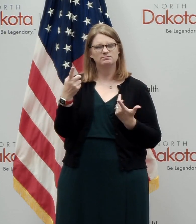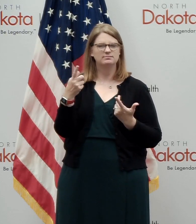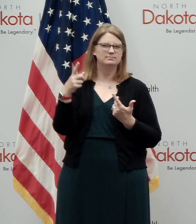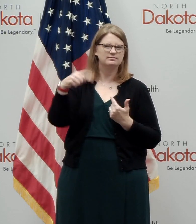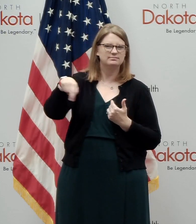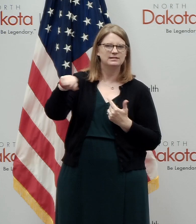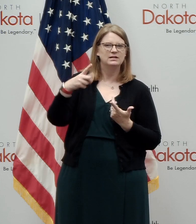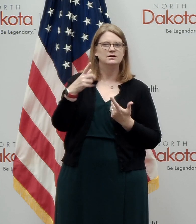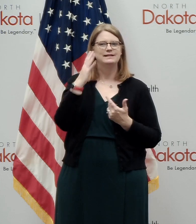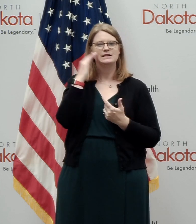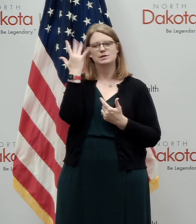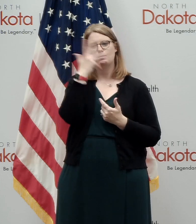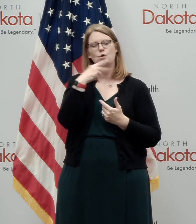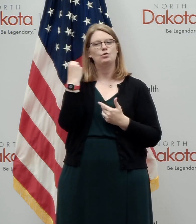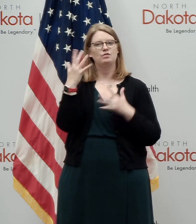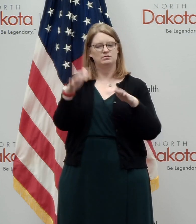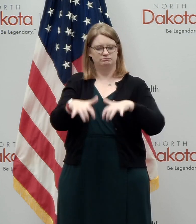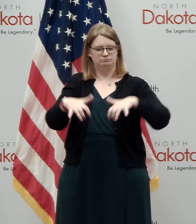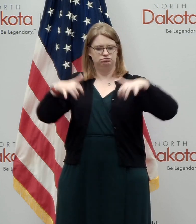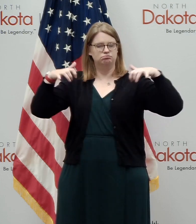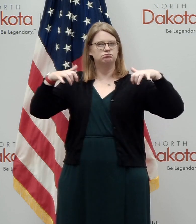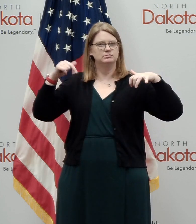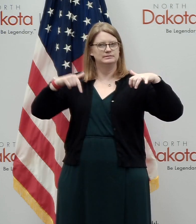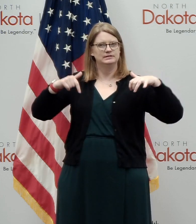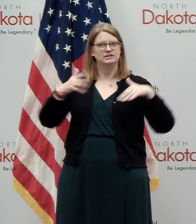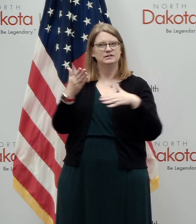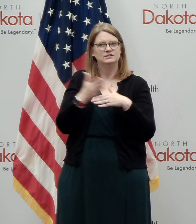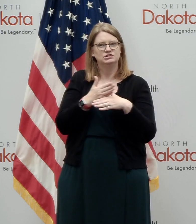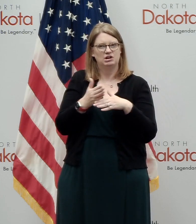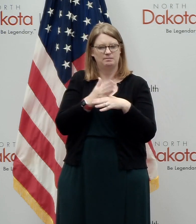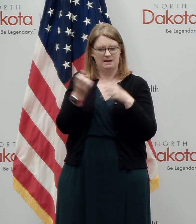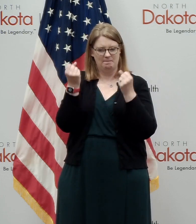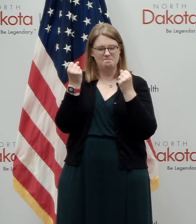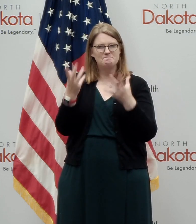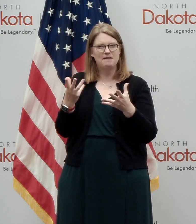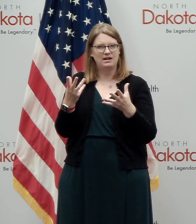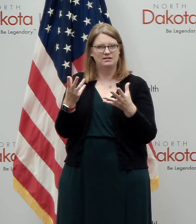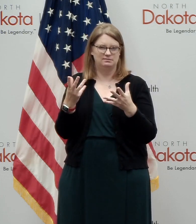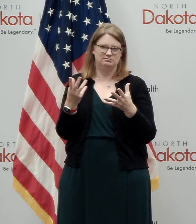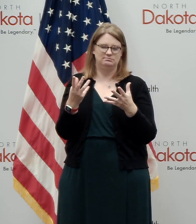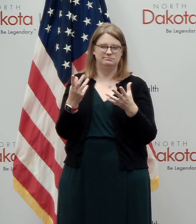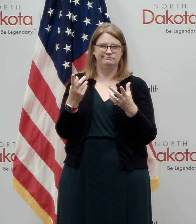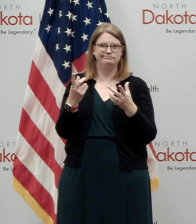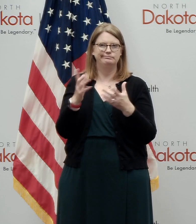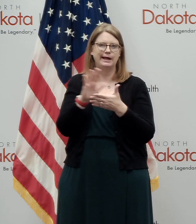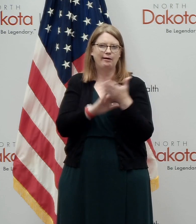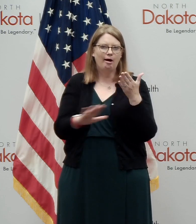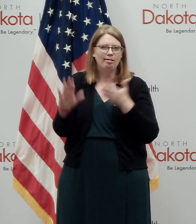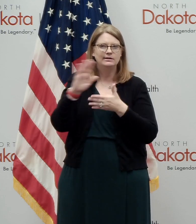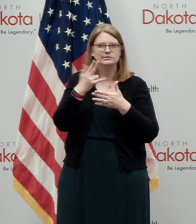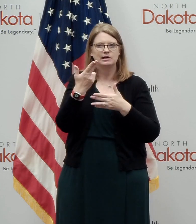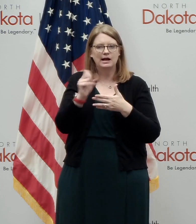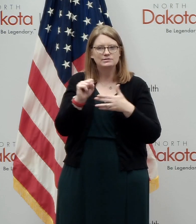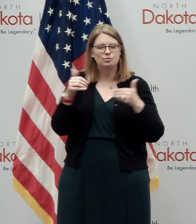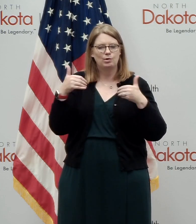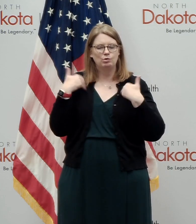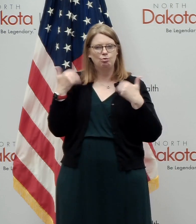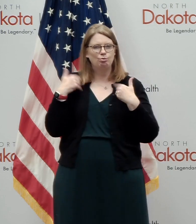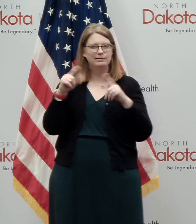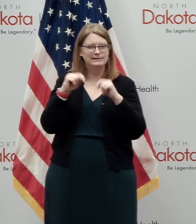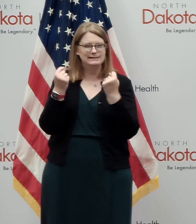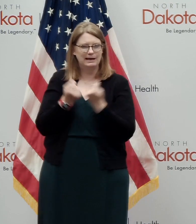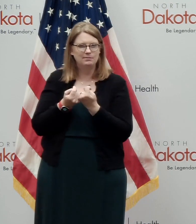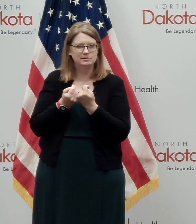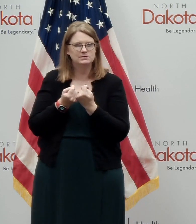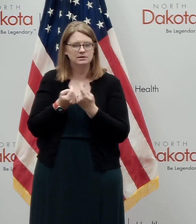that haven't been there. That's the beautiful stadium here that shared by a number of, of, uh, collegiate and high school and youth teams,